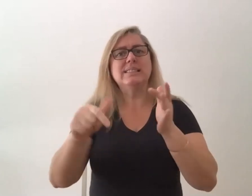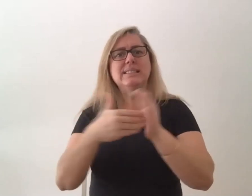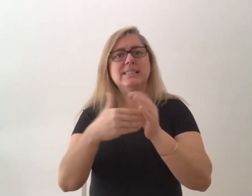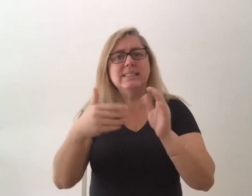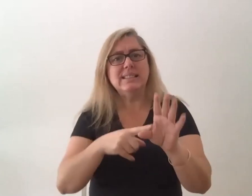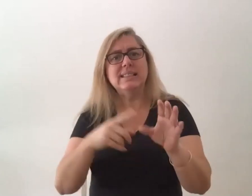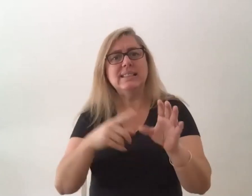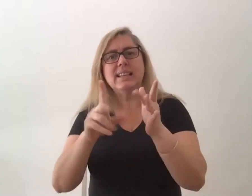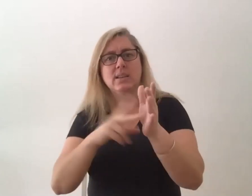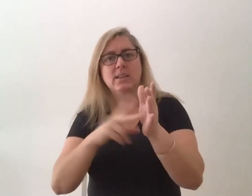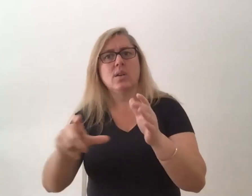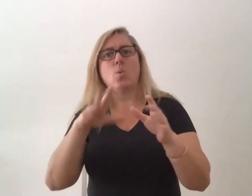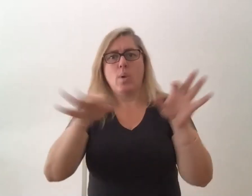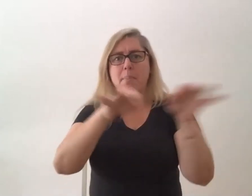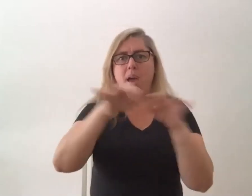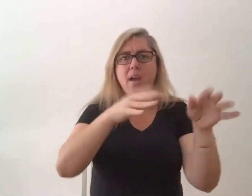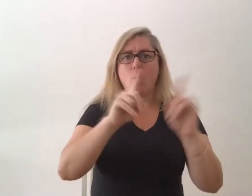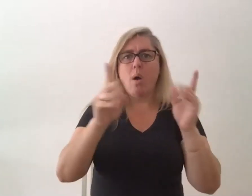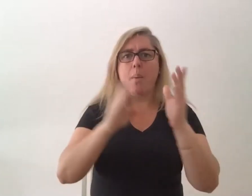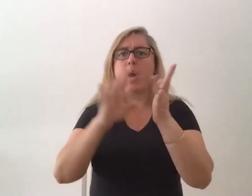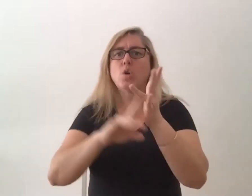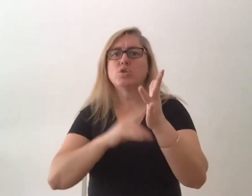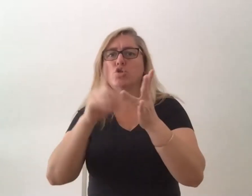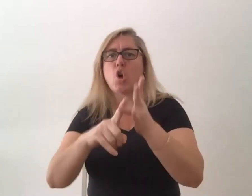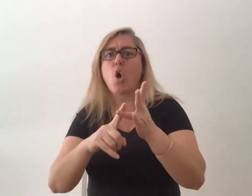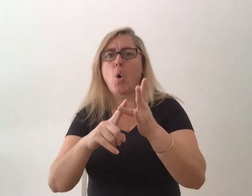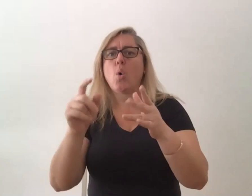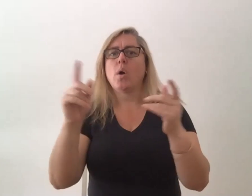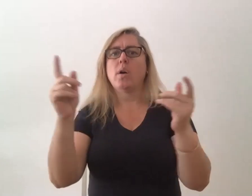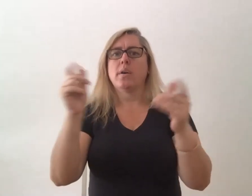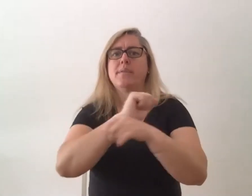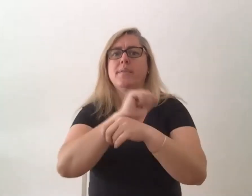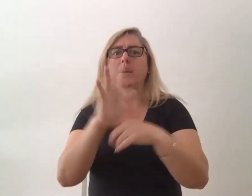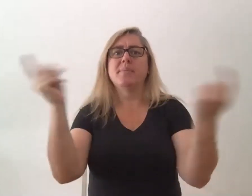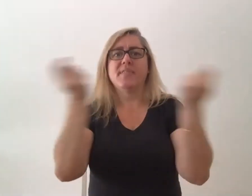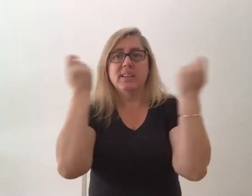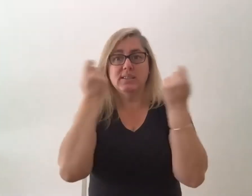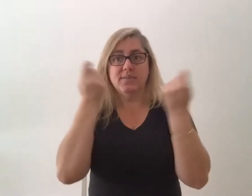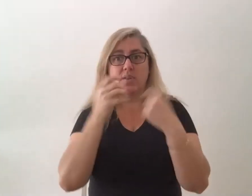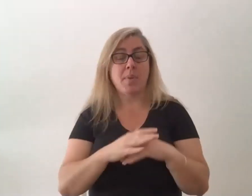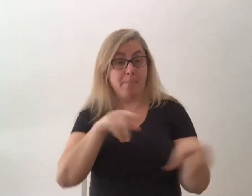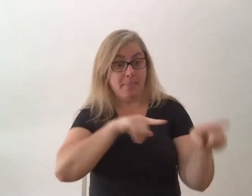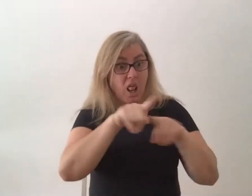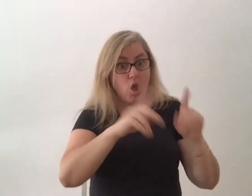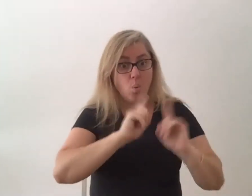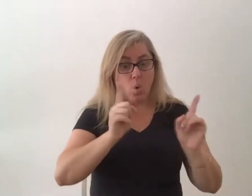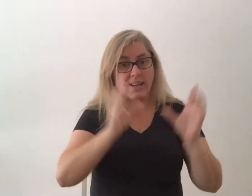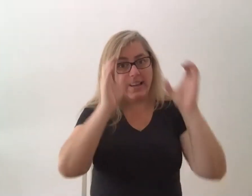one of the things i learned while doing skitzy inc jam is that if you google video or